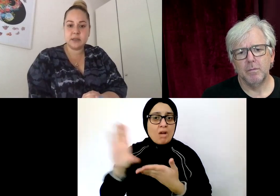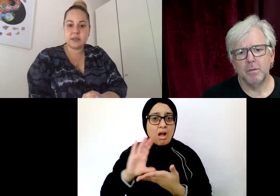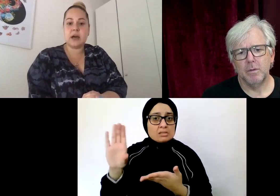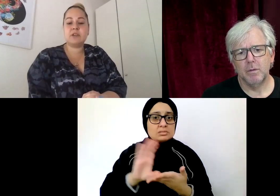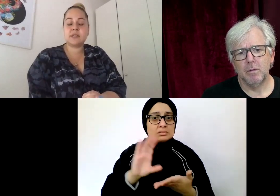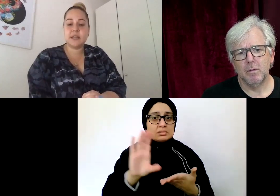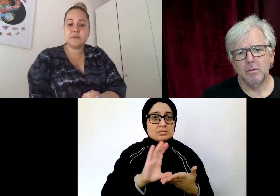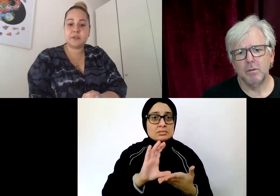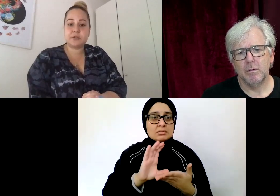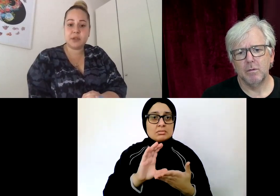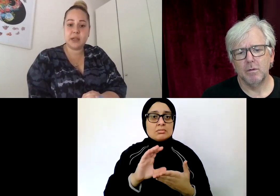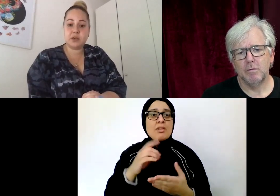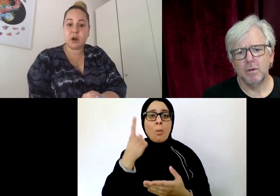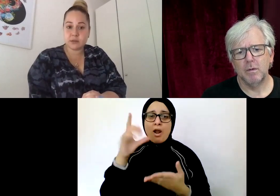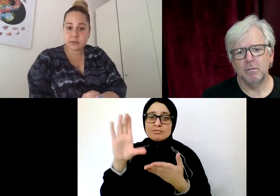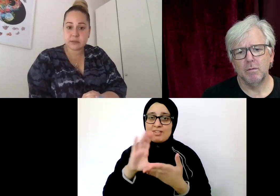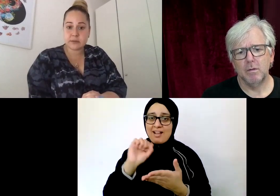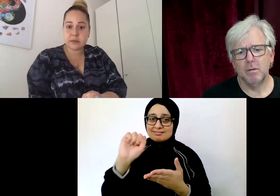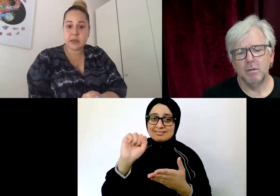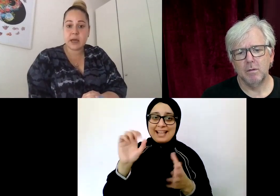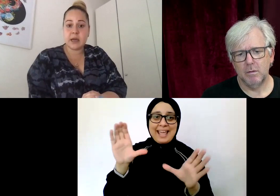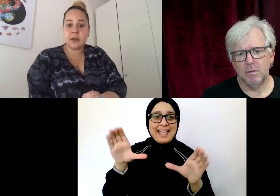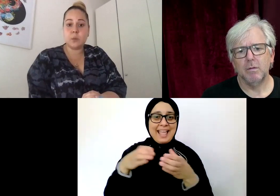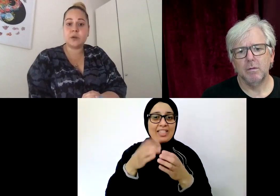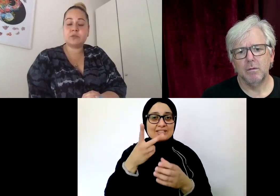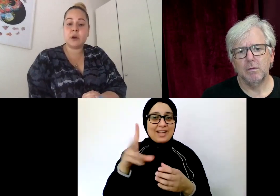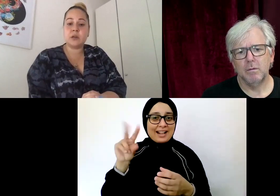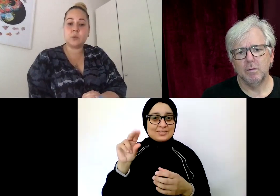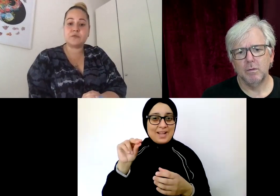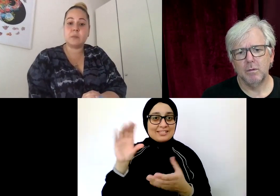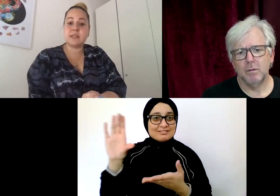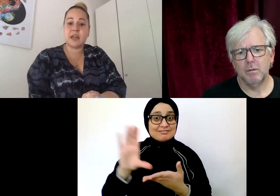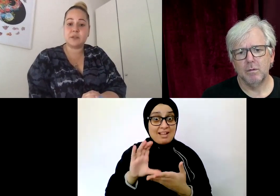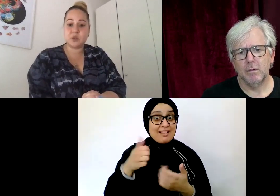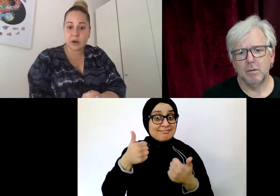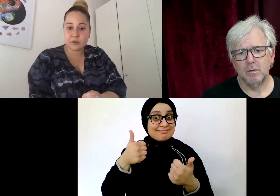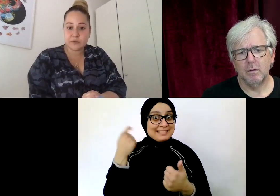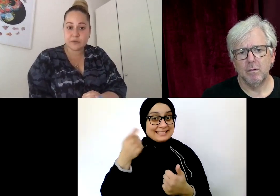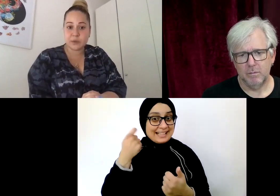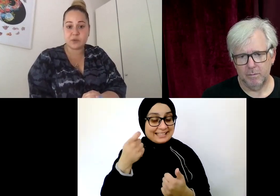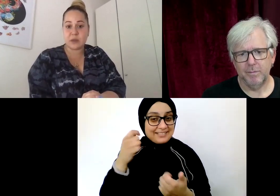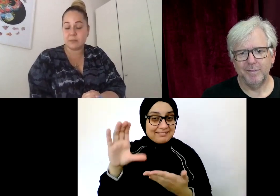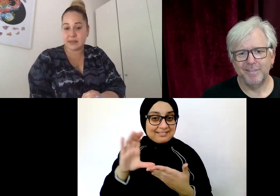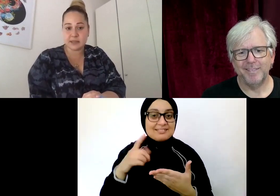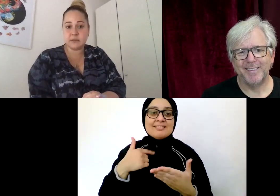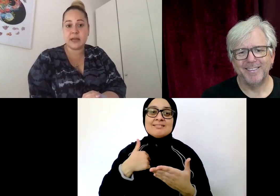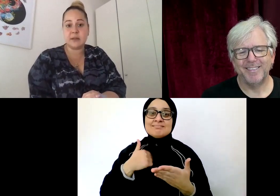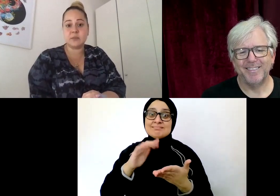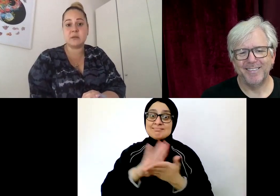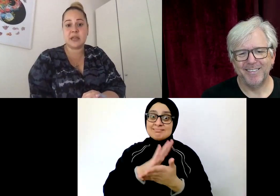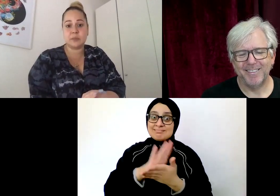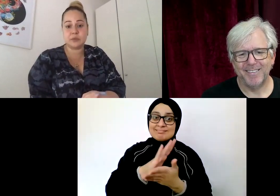So I received three Guants. One Guant was from Together 12, which was amazing.